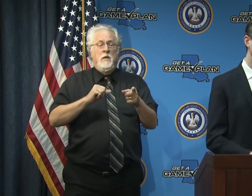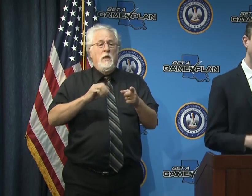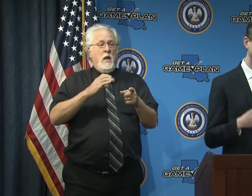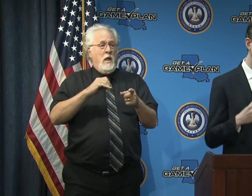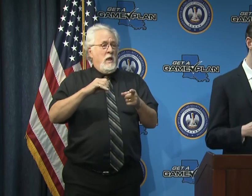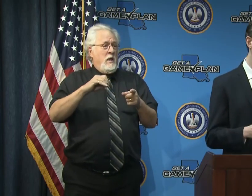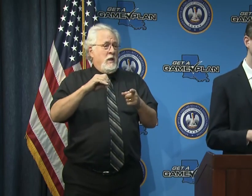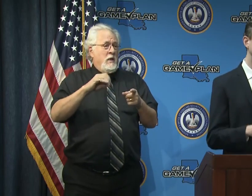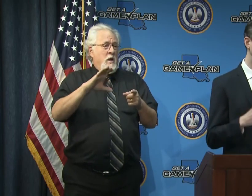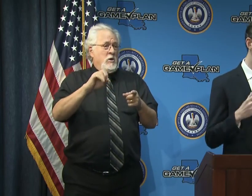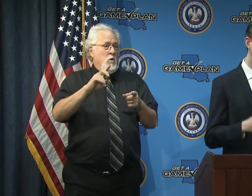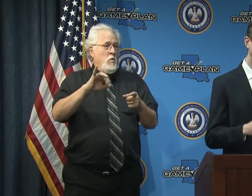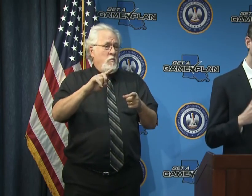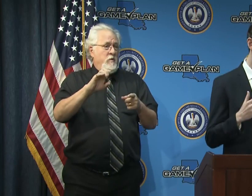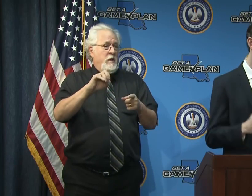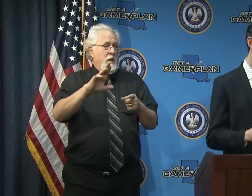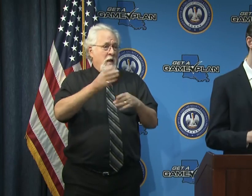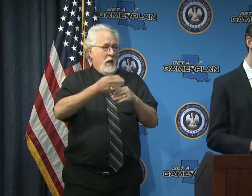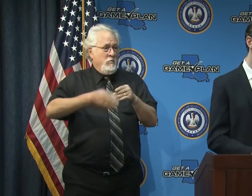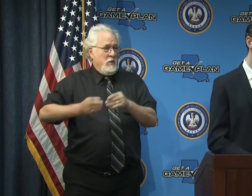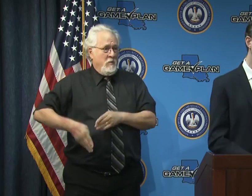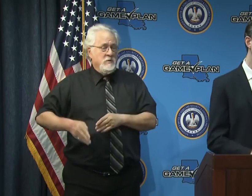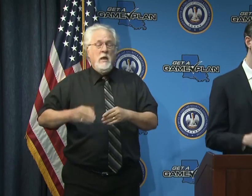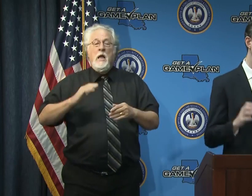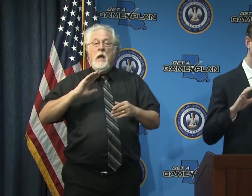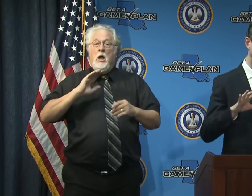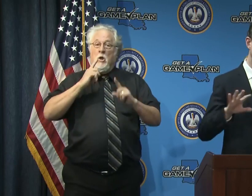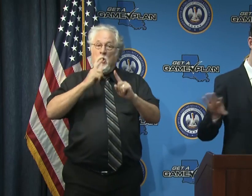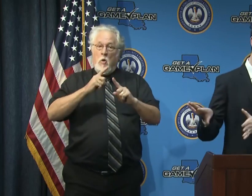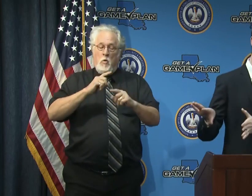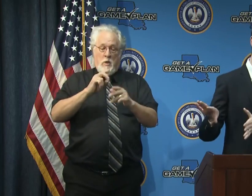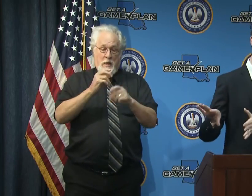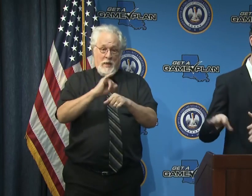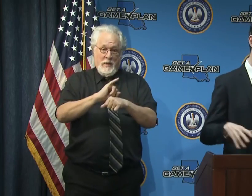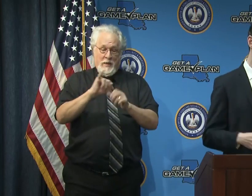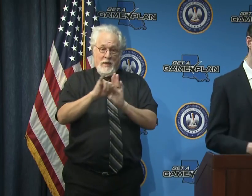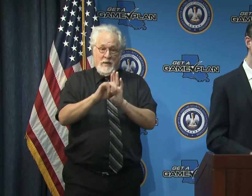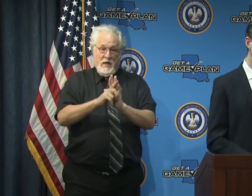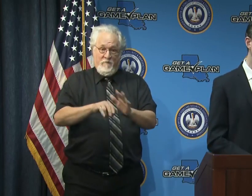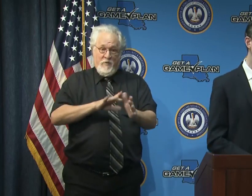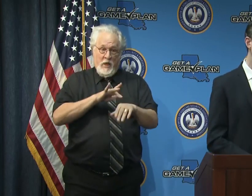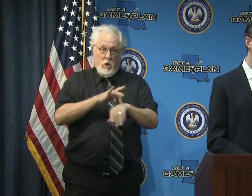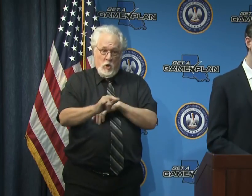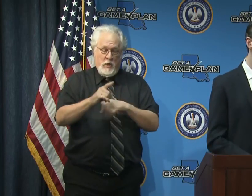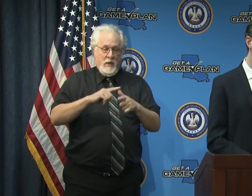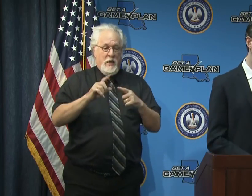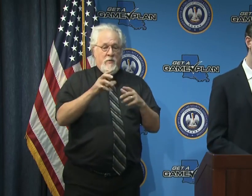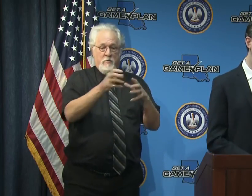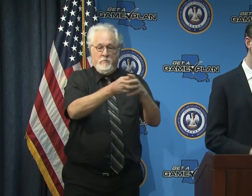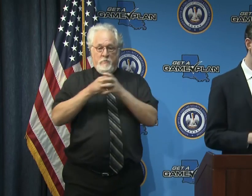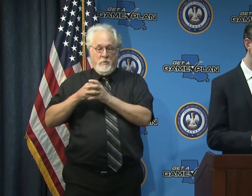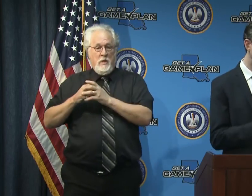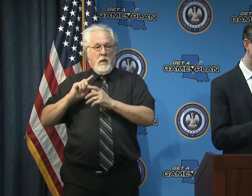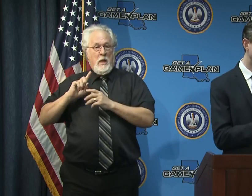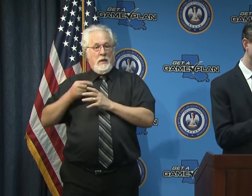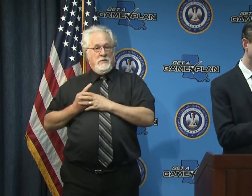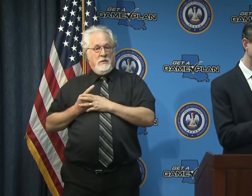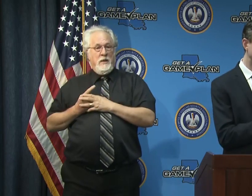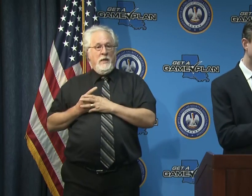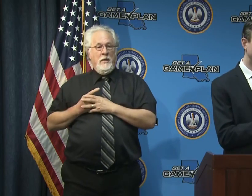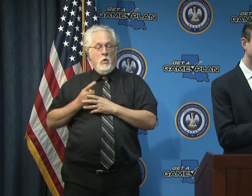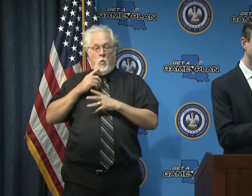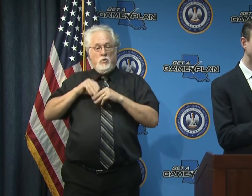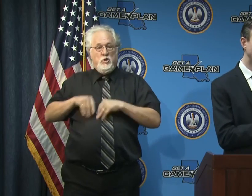covid our goal is to identify as early as possible and then and then isolate individuals who could be shedding virus so that we can